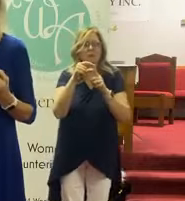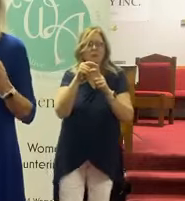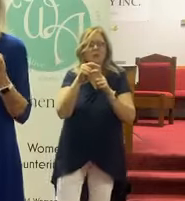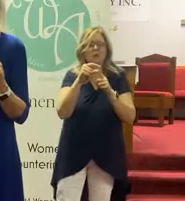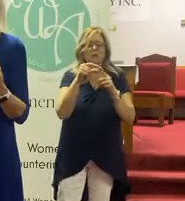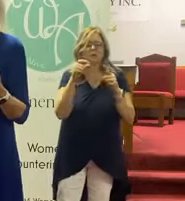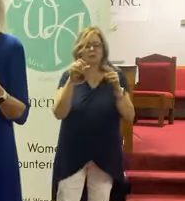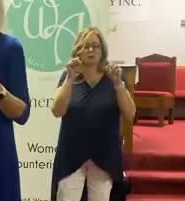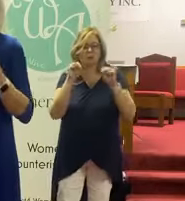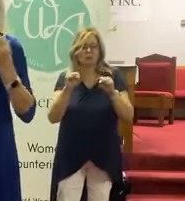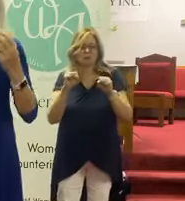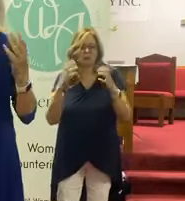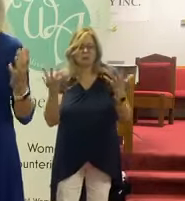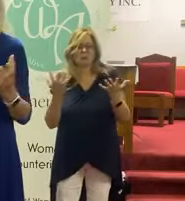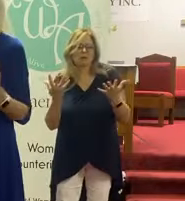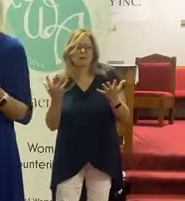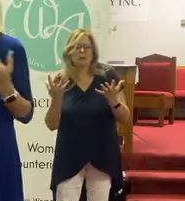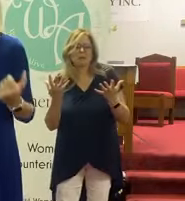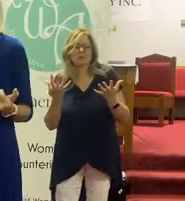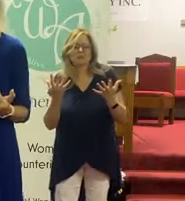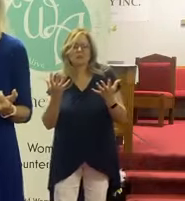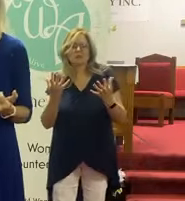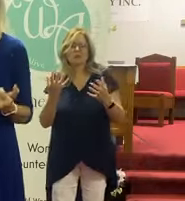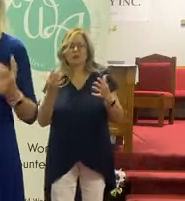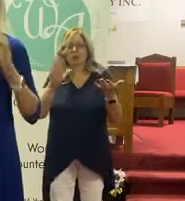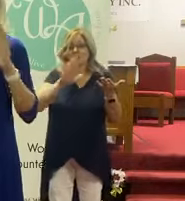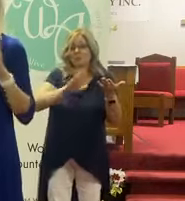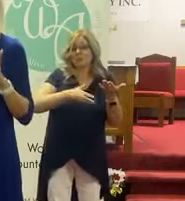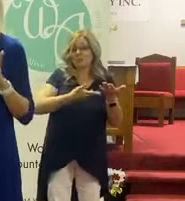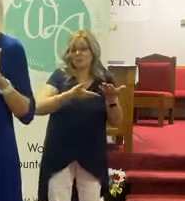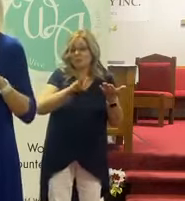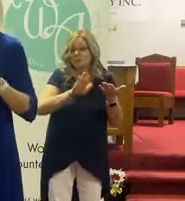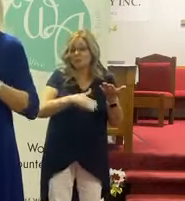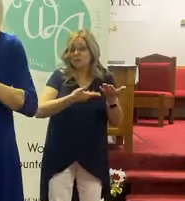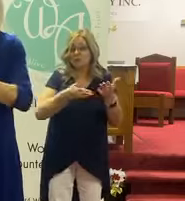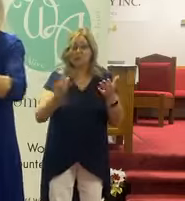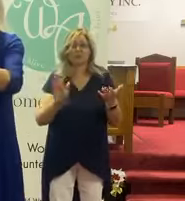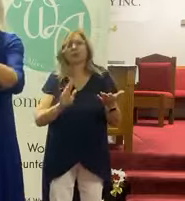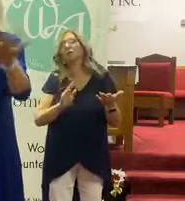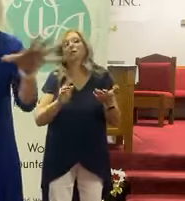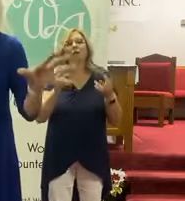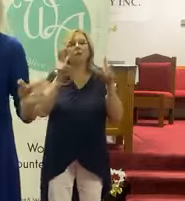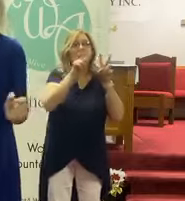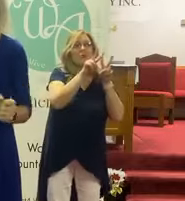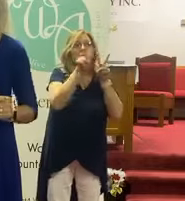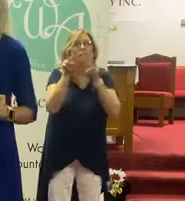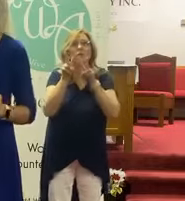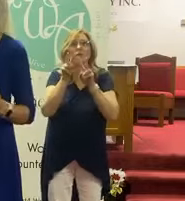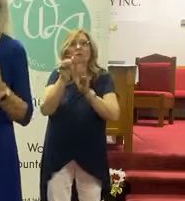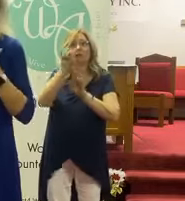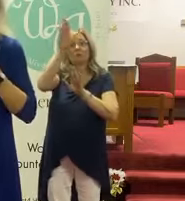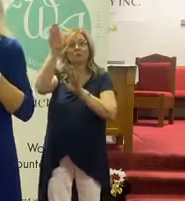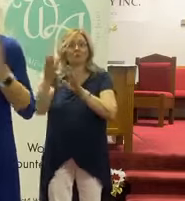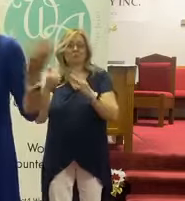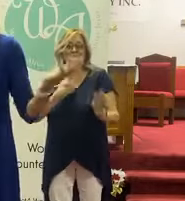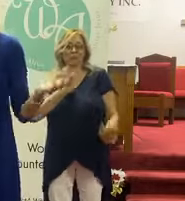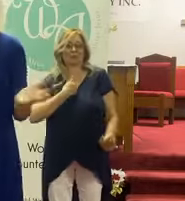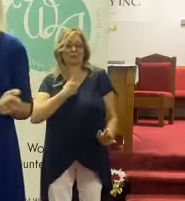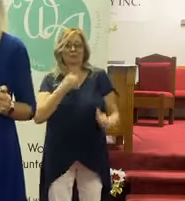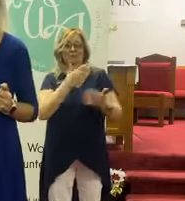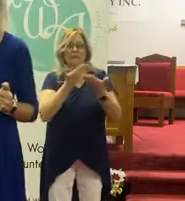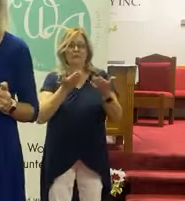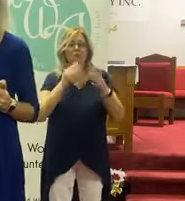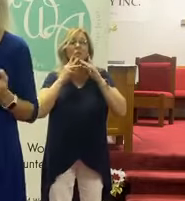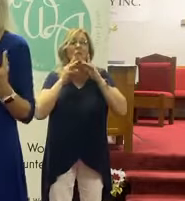Or worship can be just instrumental music. Or worship can be a view of the mountains. Or for me, by the